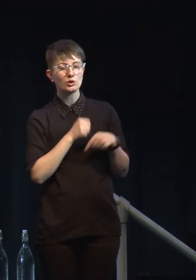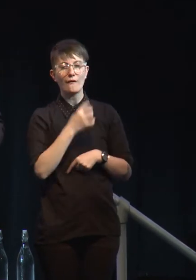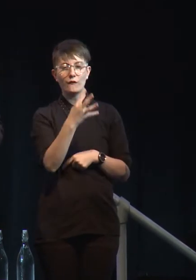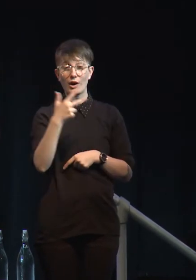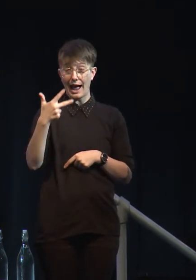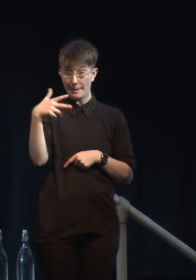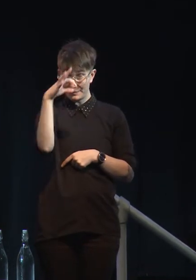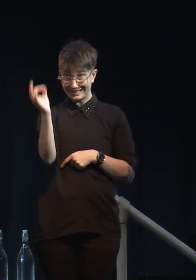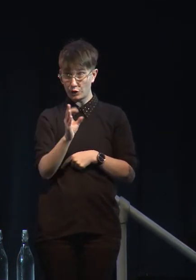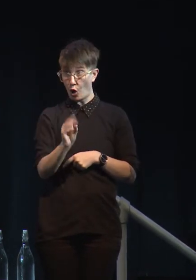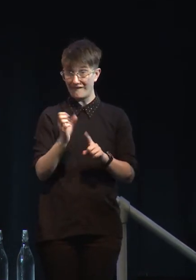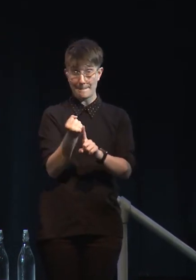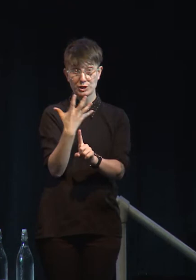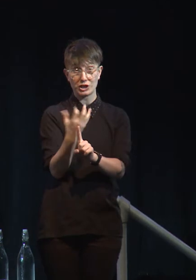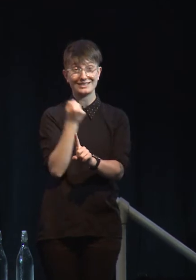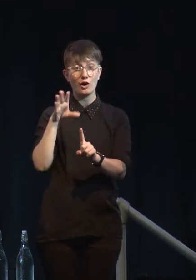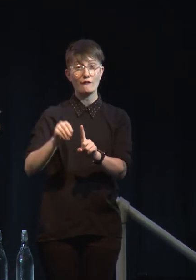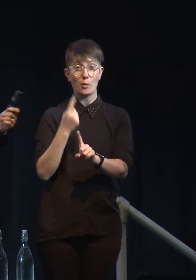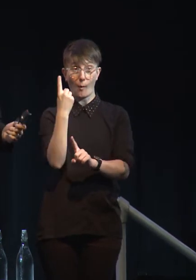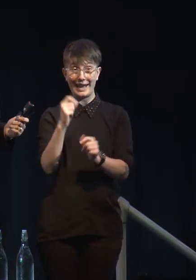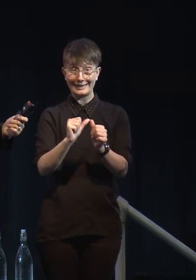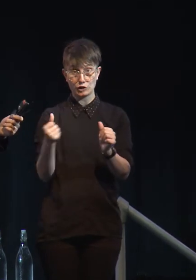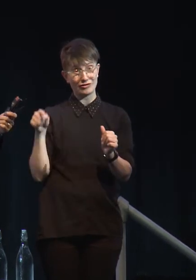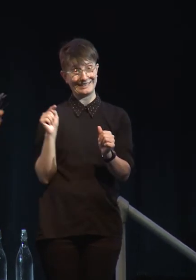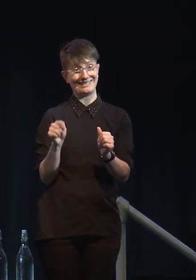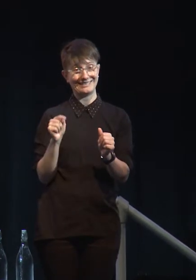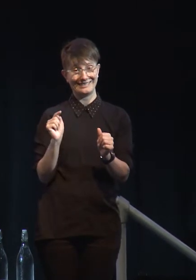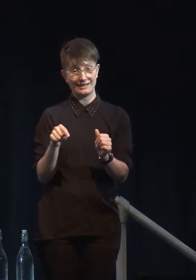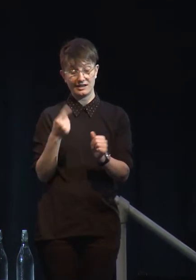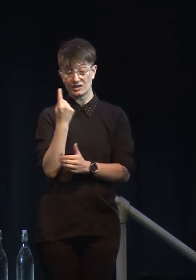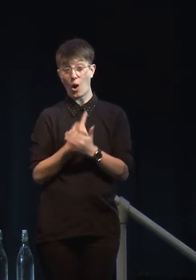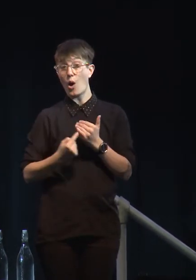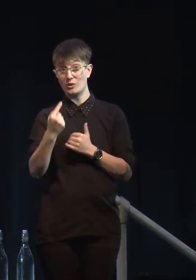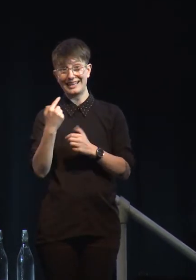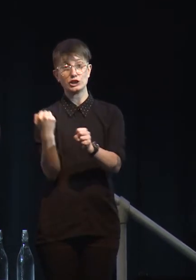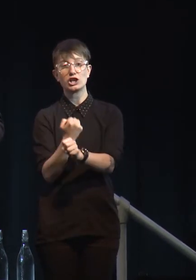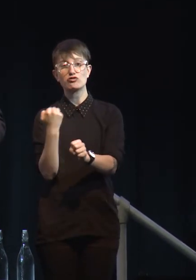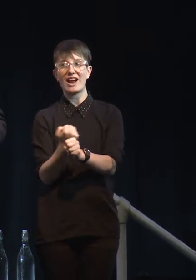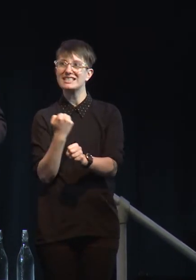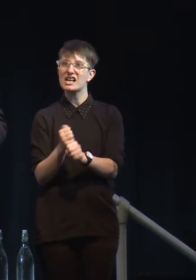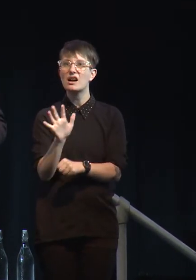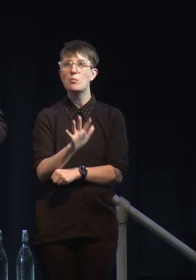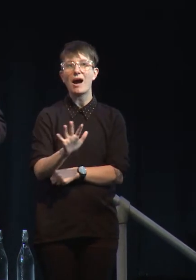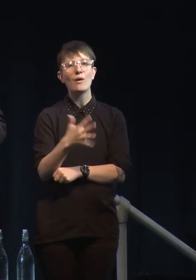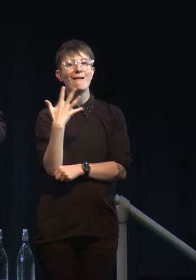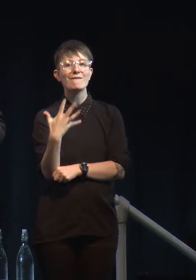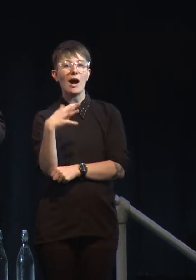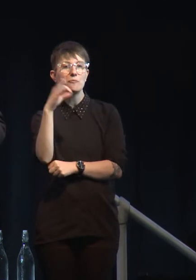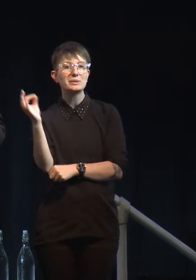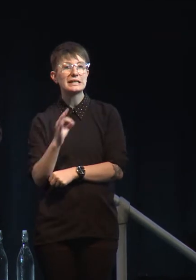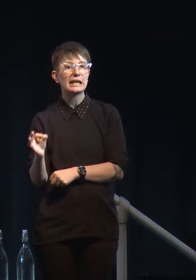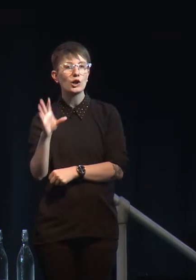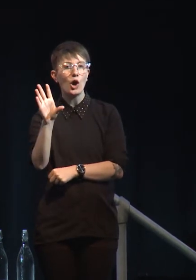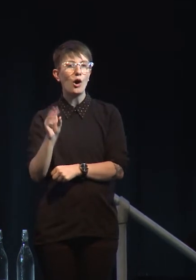emissions from an industry that is only generating about 5% of New Zealand's